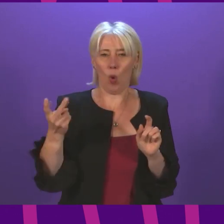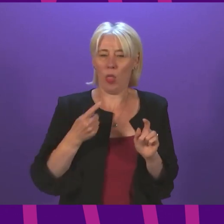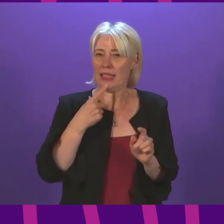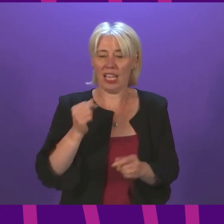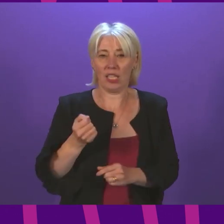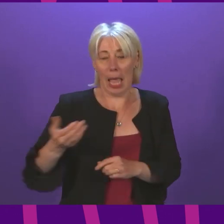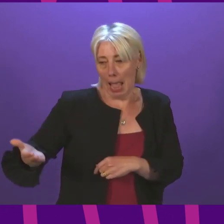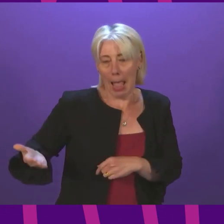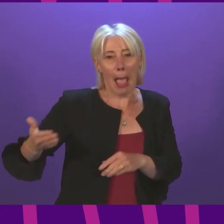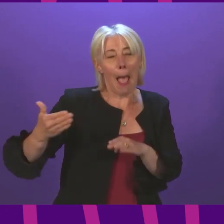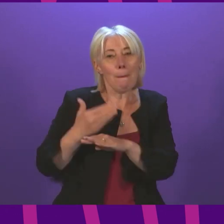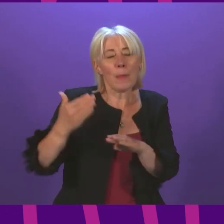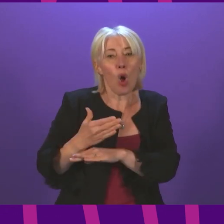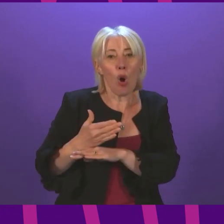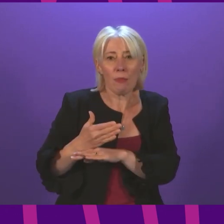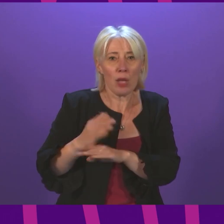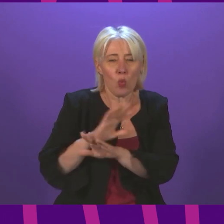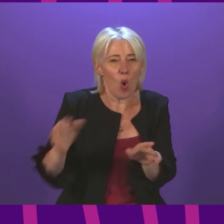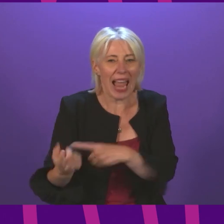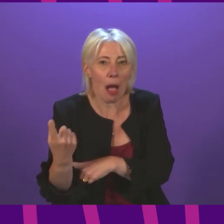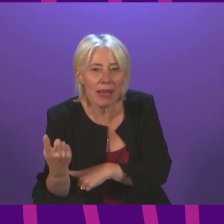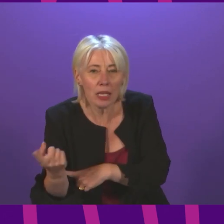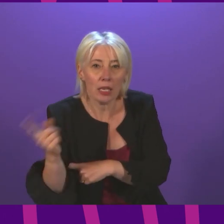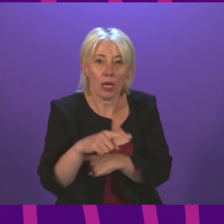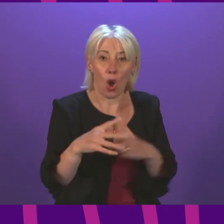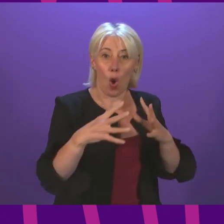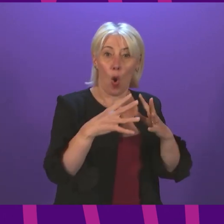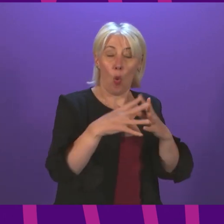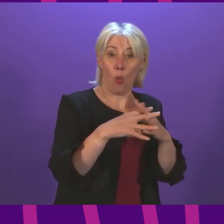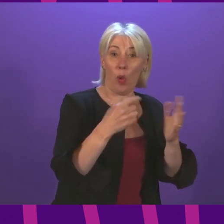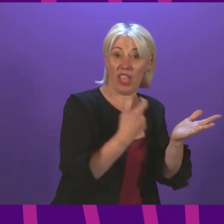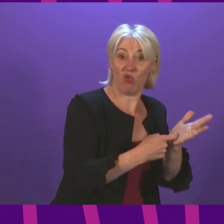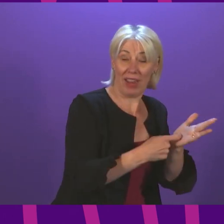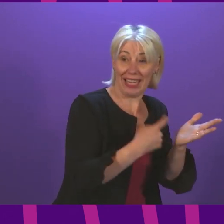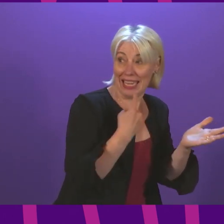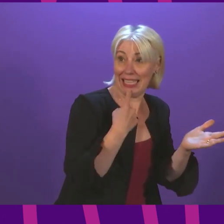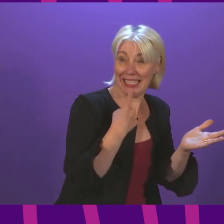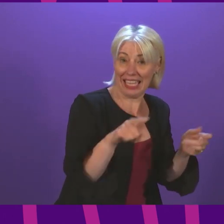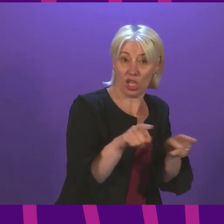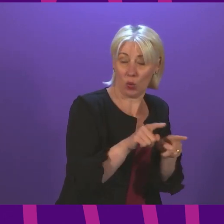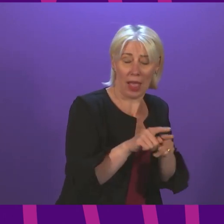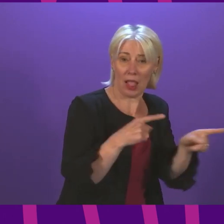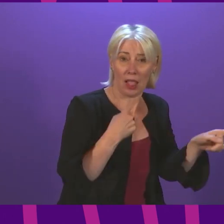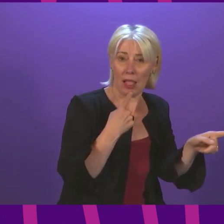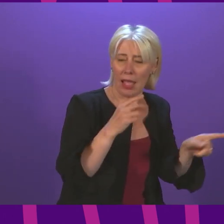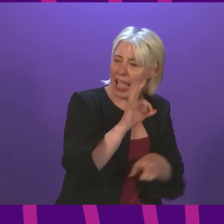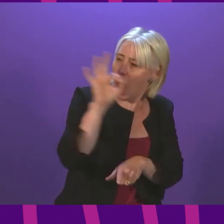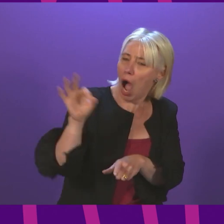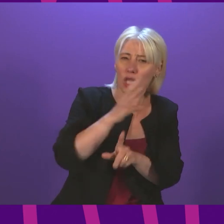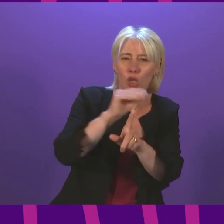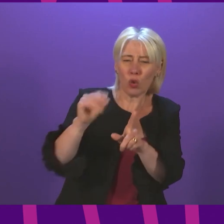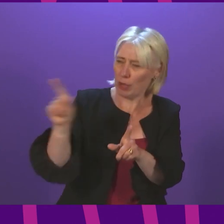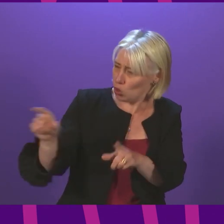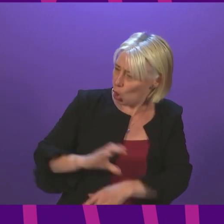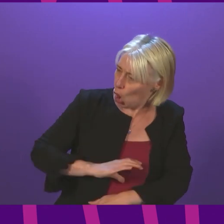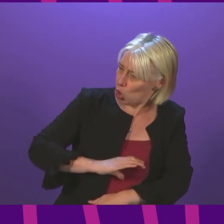employment less likely. Willie Rennie made the most salient point to Tory colleagues when he asked the Tories to have